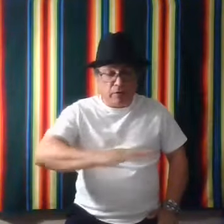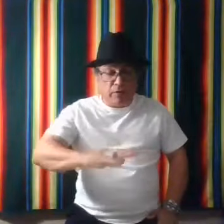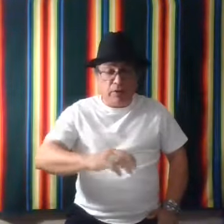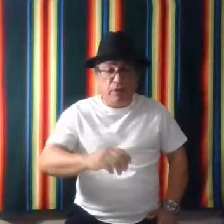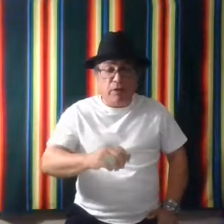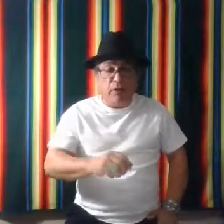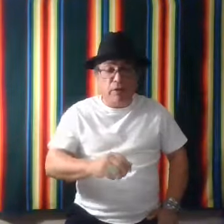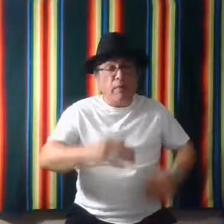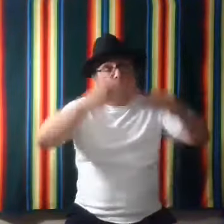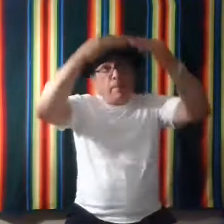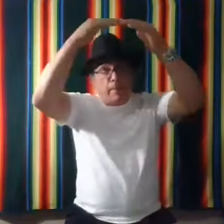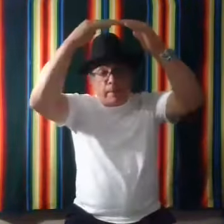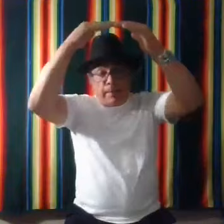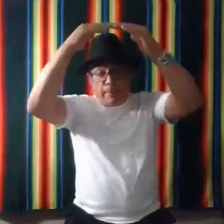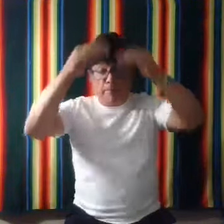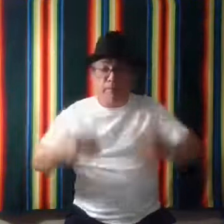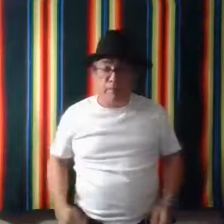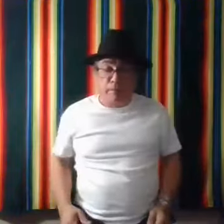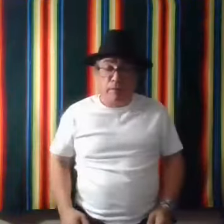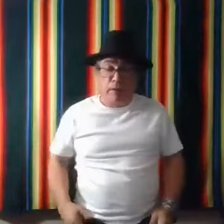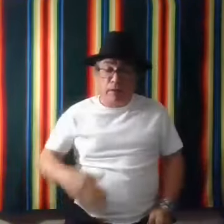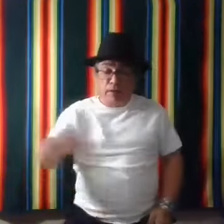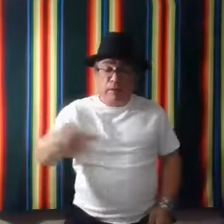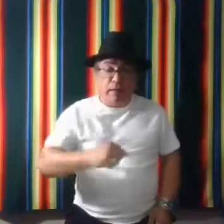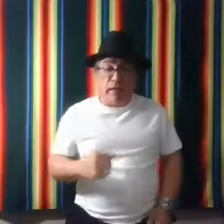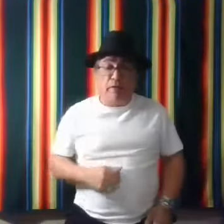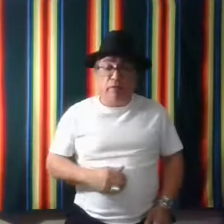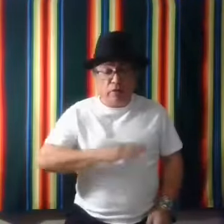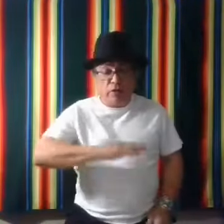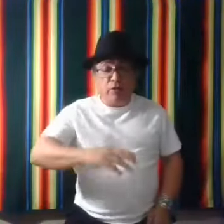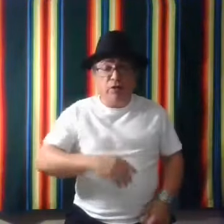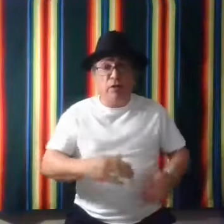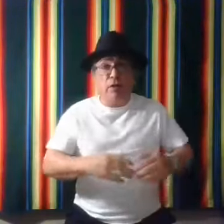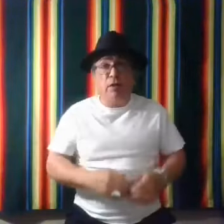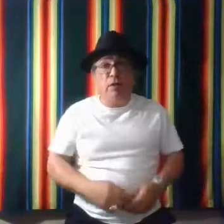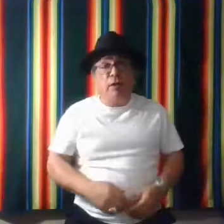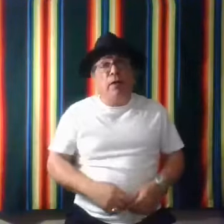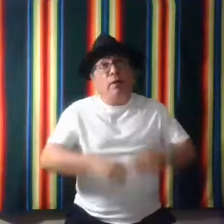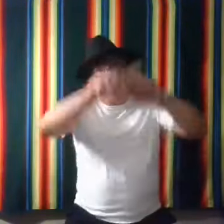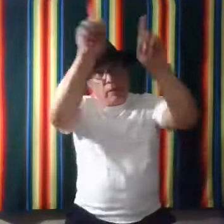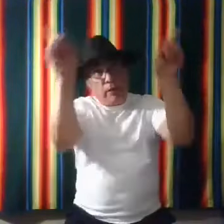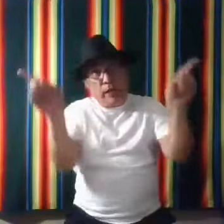Good. Night. Have. Good. Day.